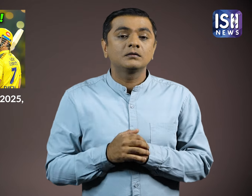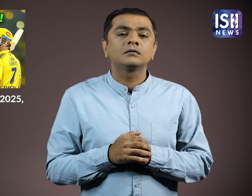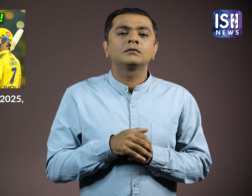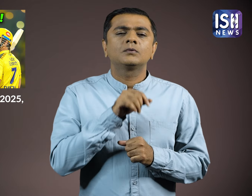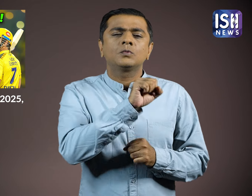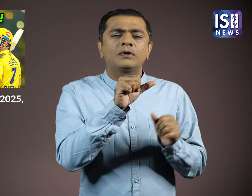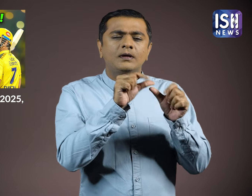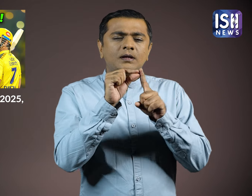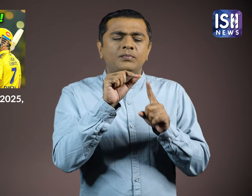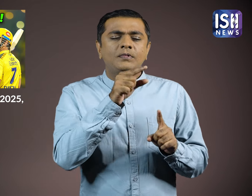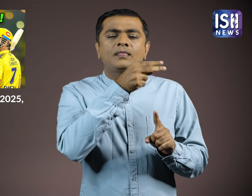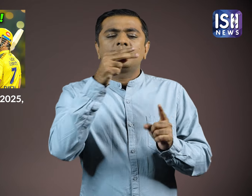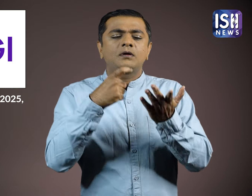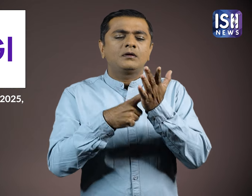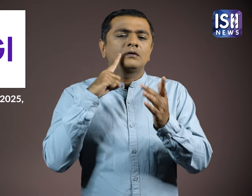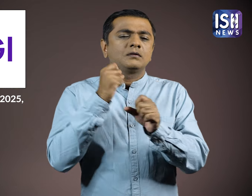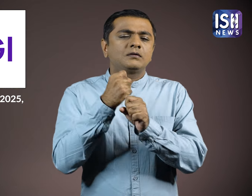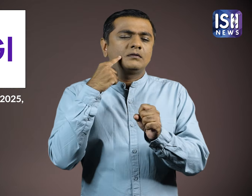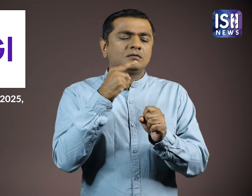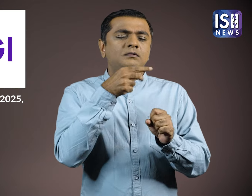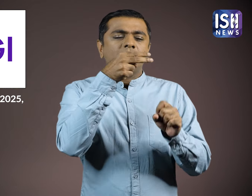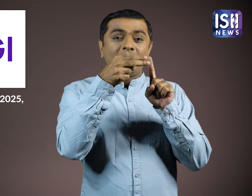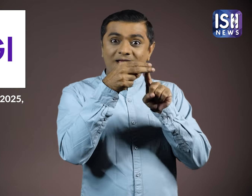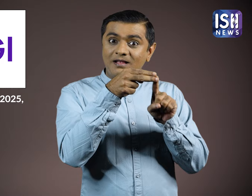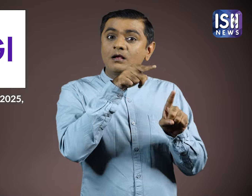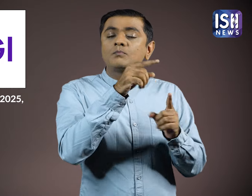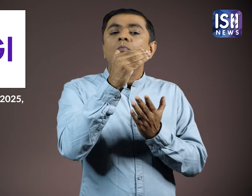Dhoni was invited for a promotional event for the Rigi app.